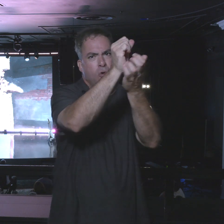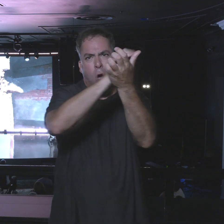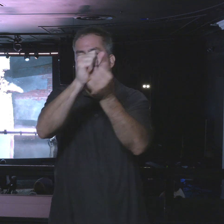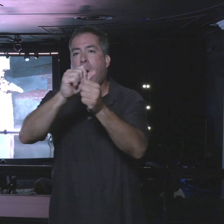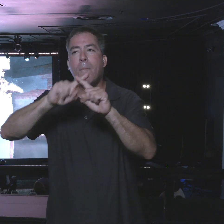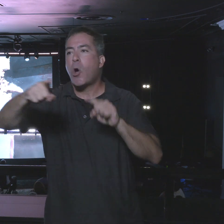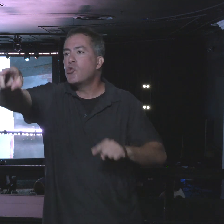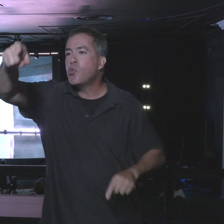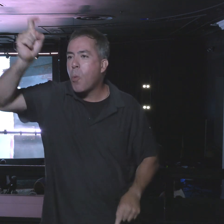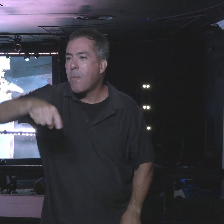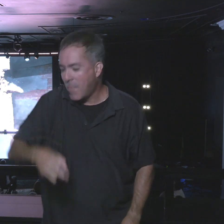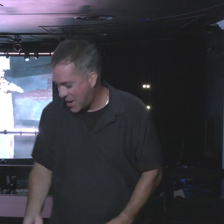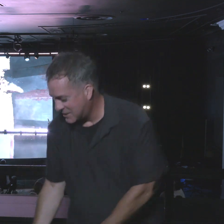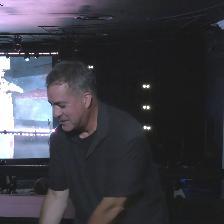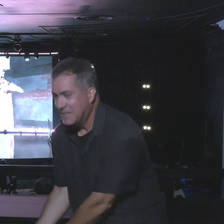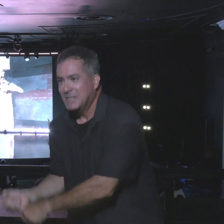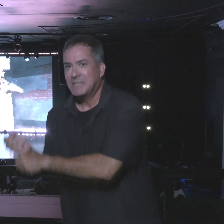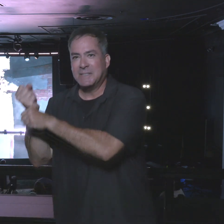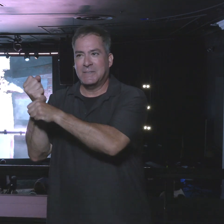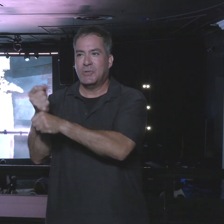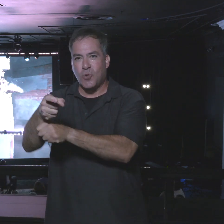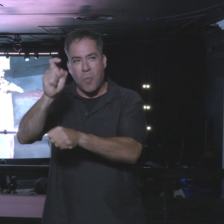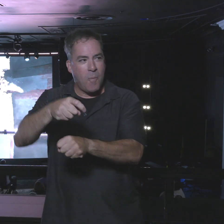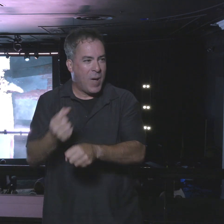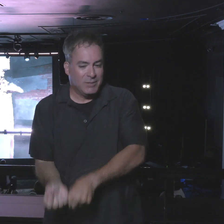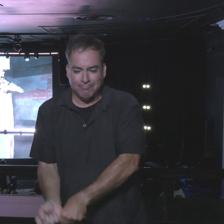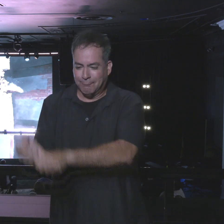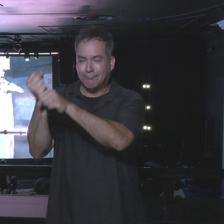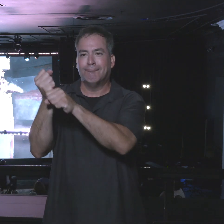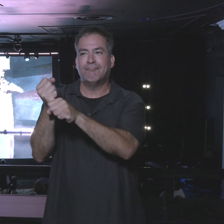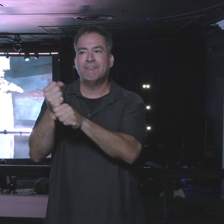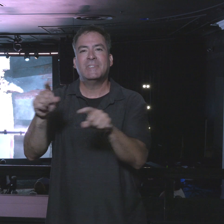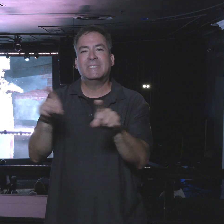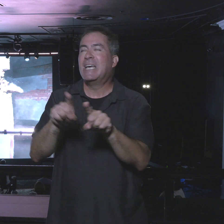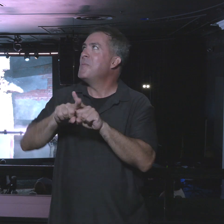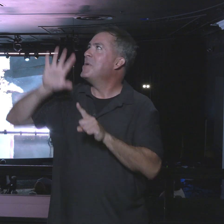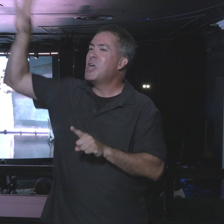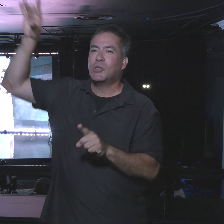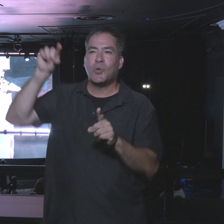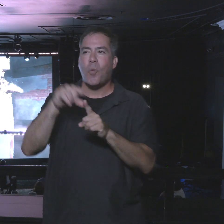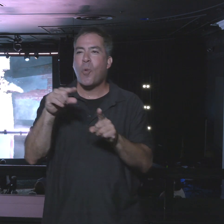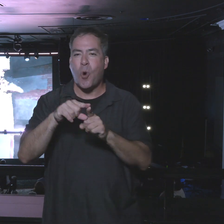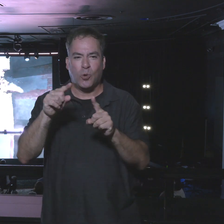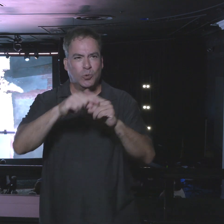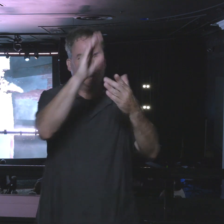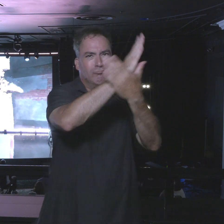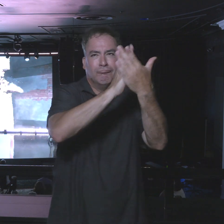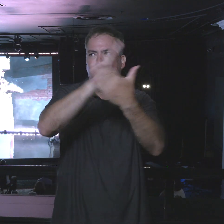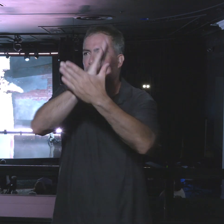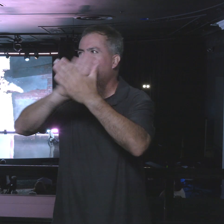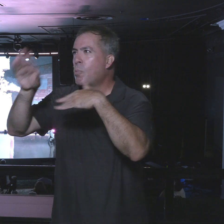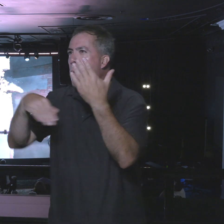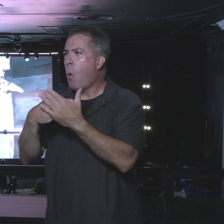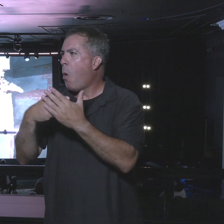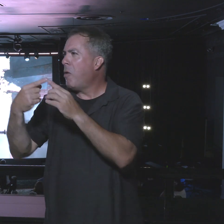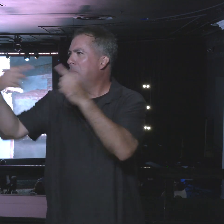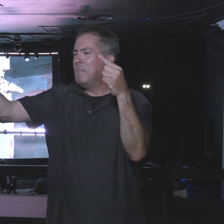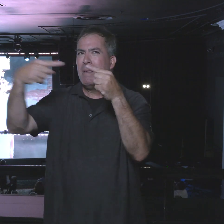and used. We must pick up the sledgehammer of God's word to demolish those arguments.